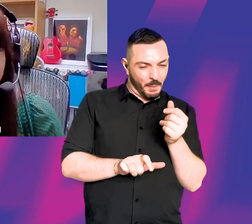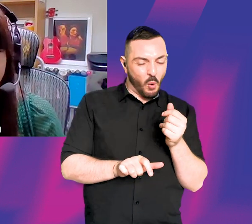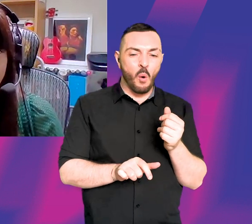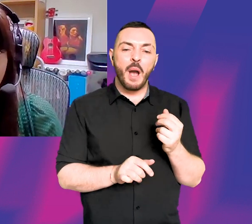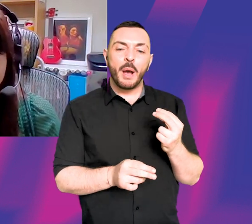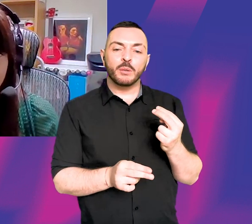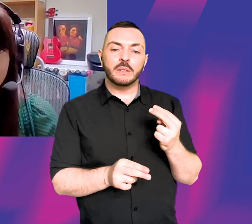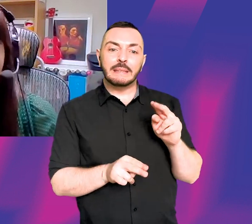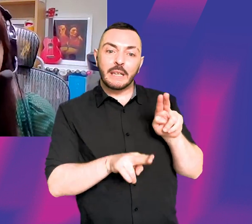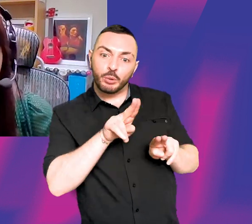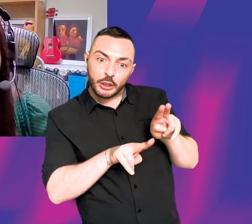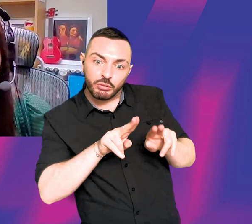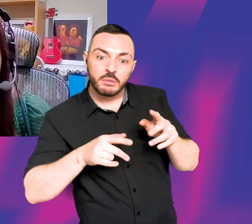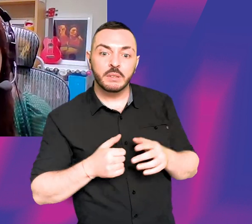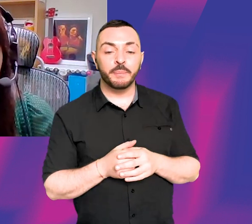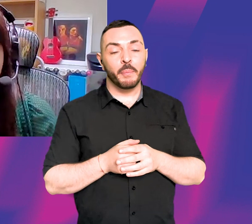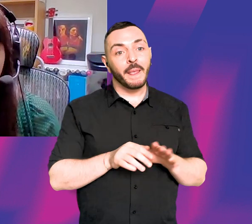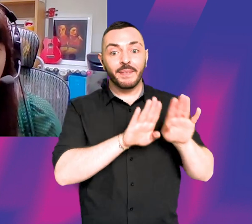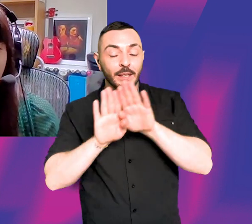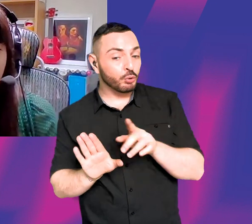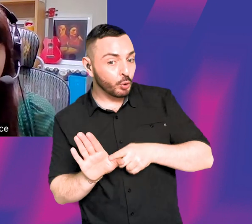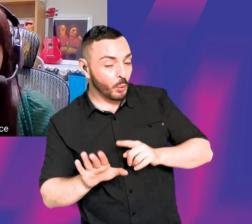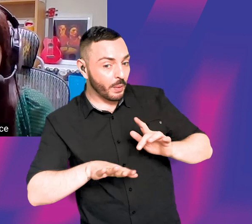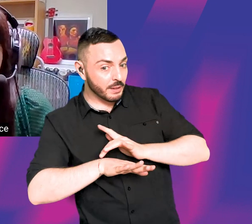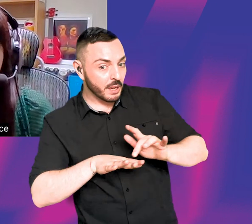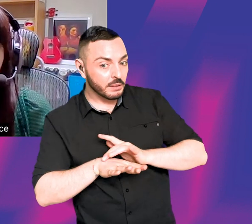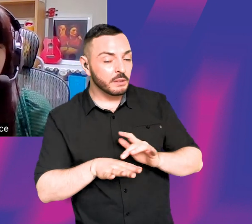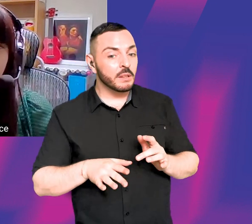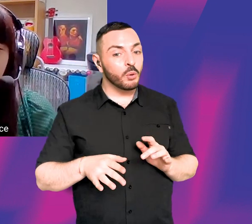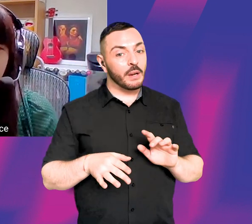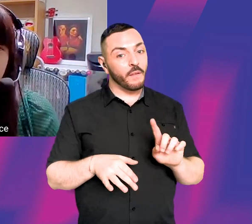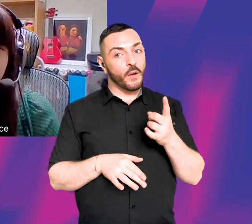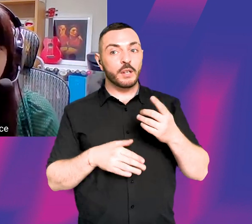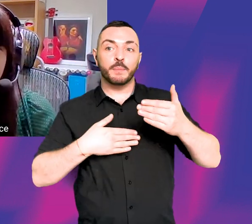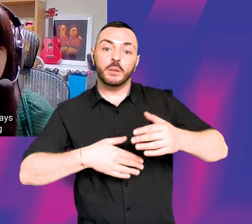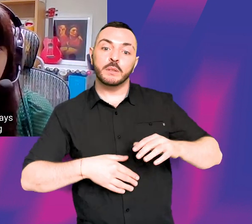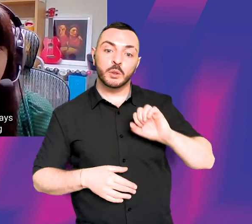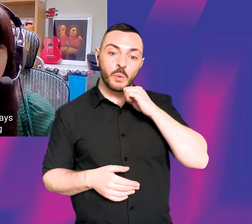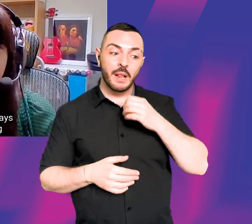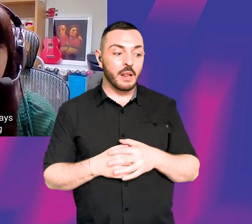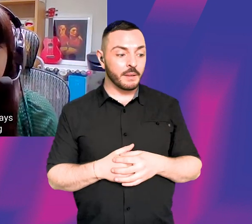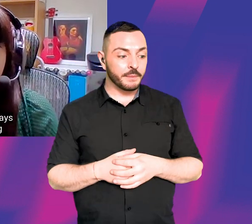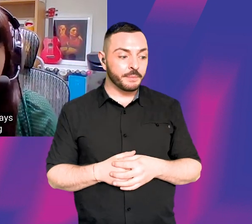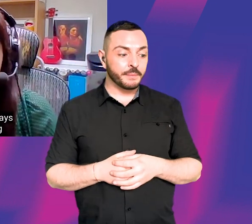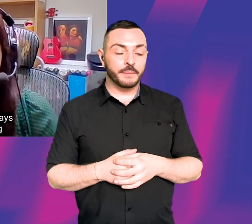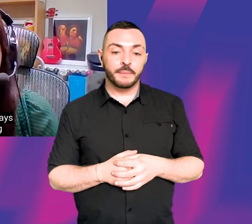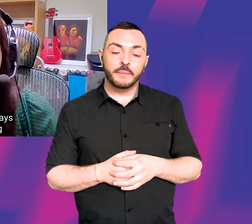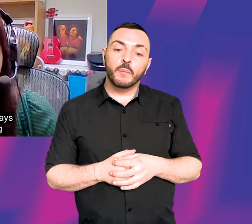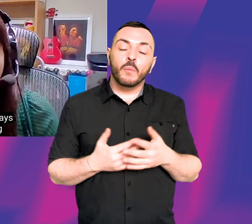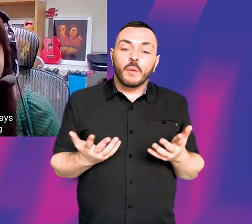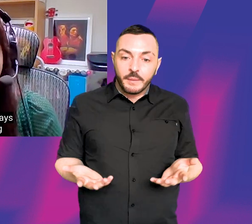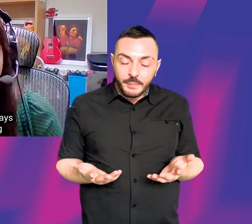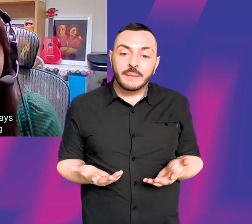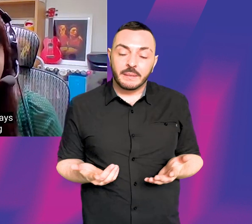auditioning for National Youth Theatre and then your first part as well. Do you have any sort of general advice for auditions? And in particular,